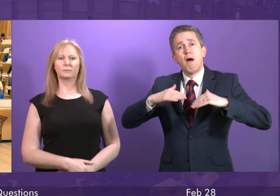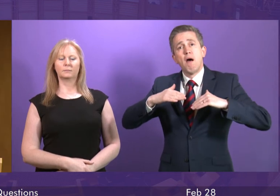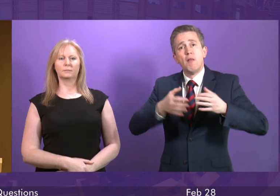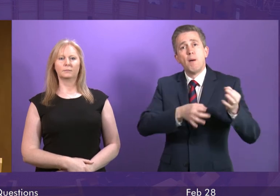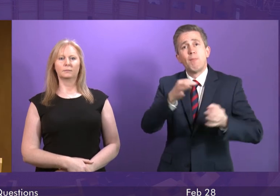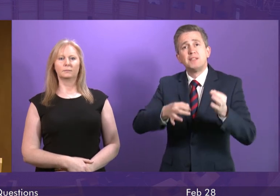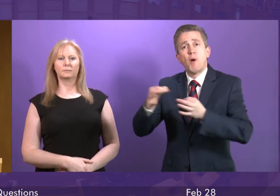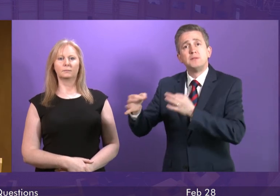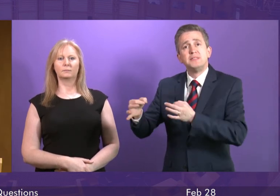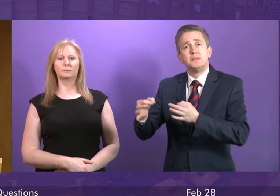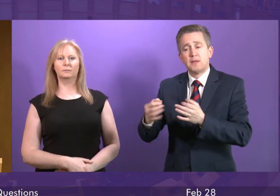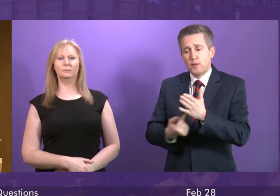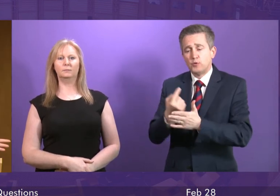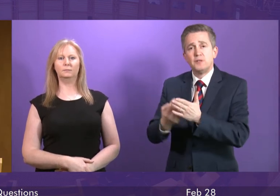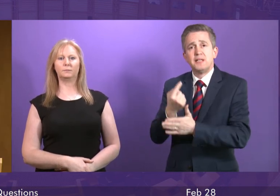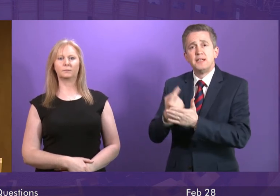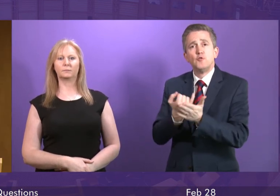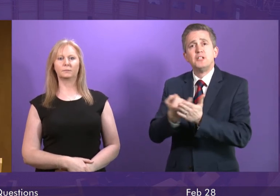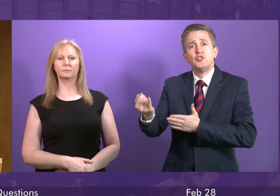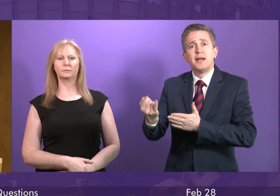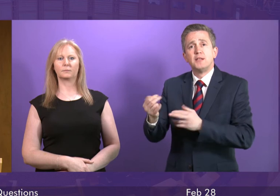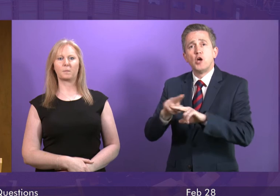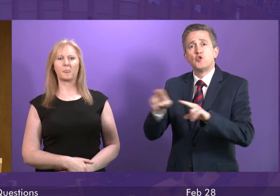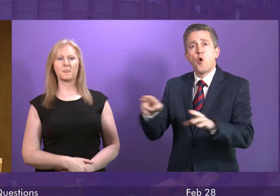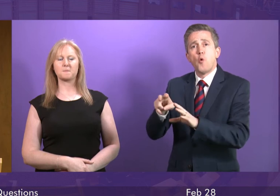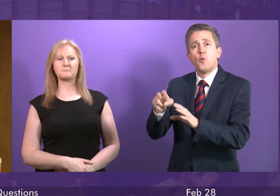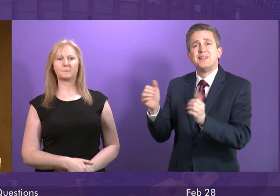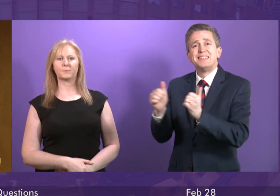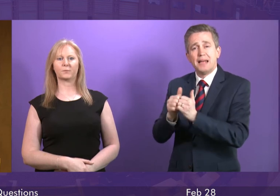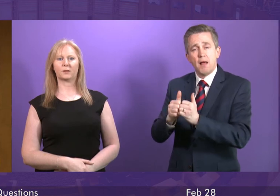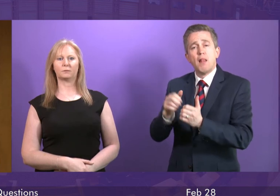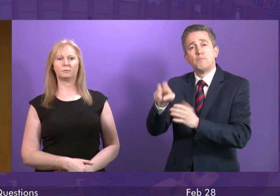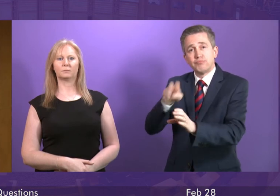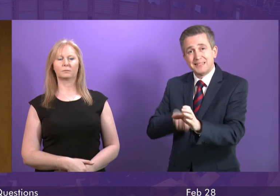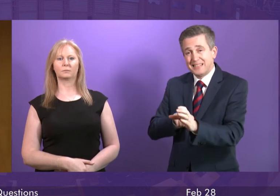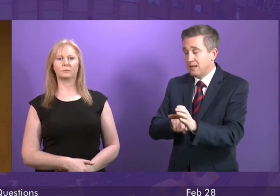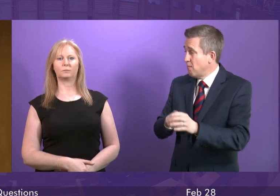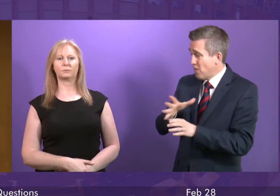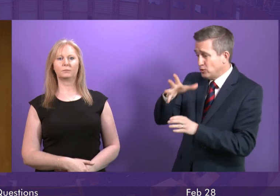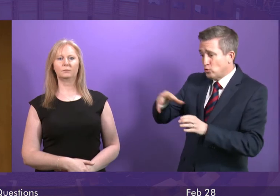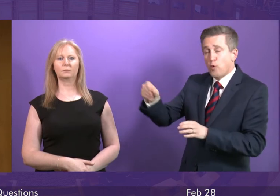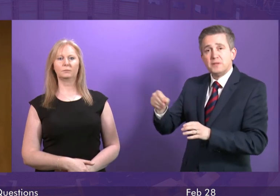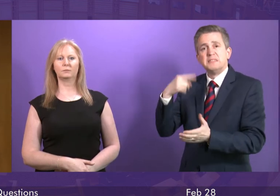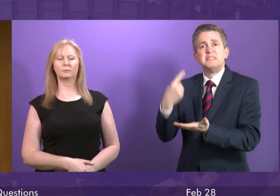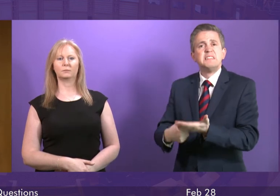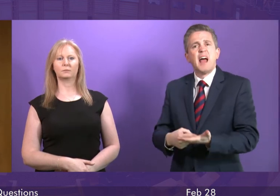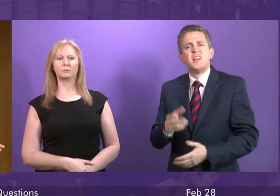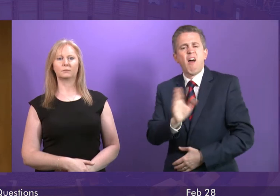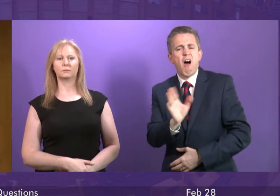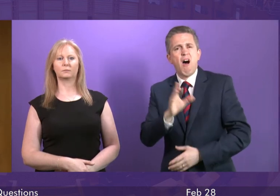out a no-deal Brexit, but instead the Tories chose to put 100,000 Scottish jobs at even greater risk. With just 29